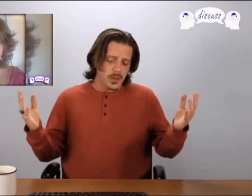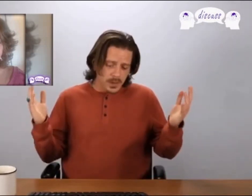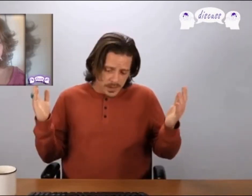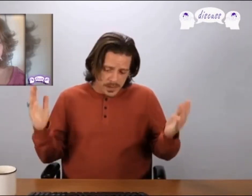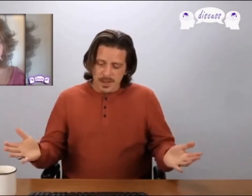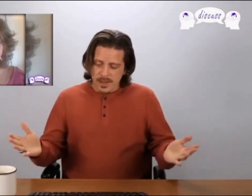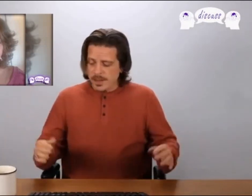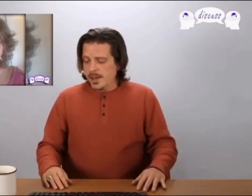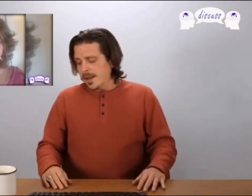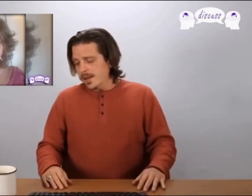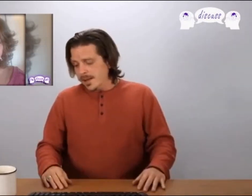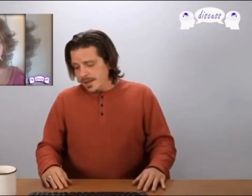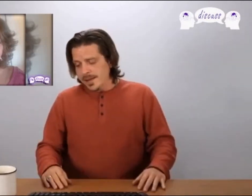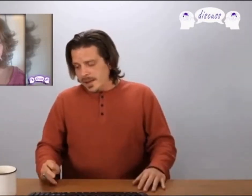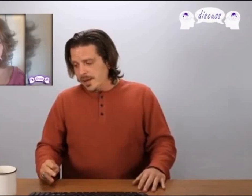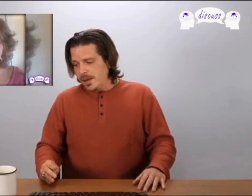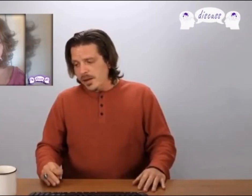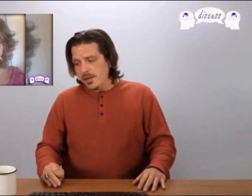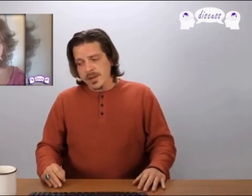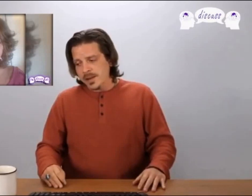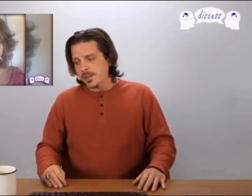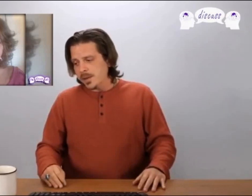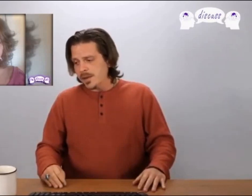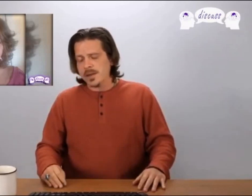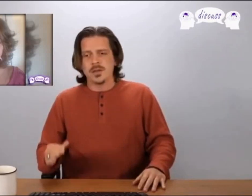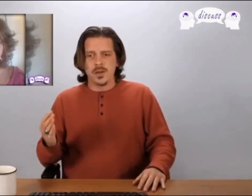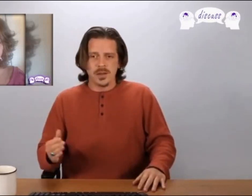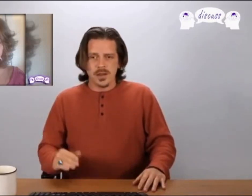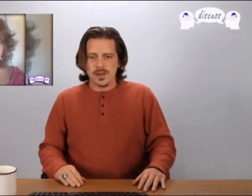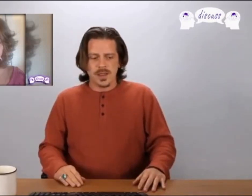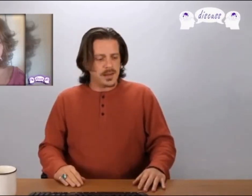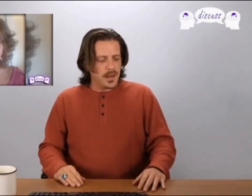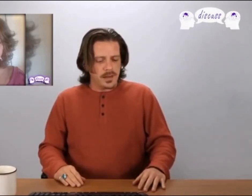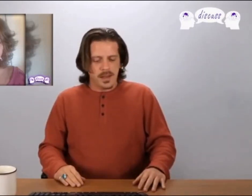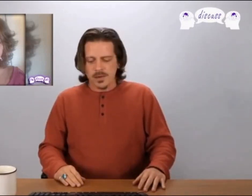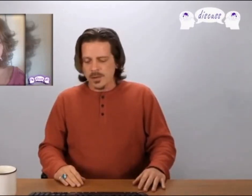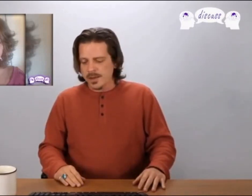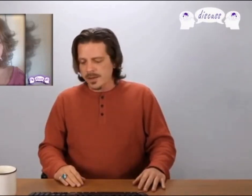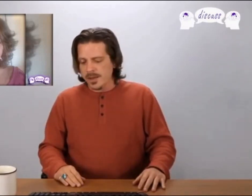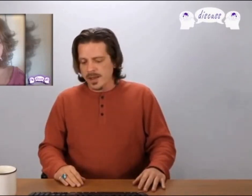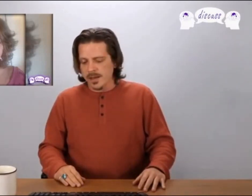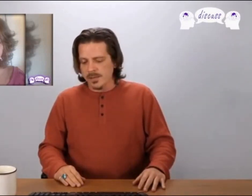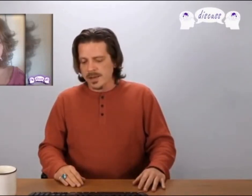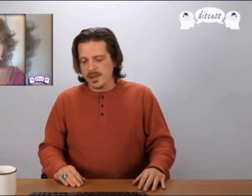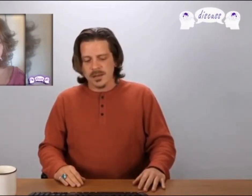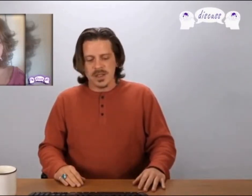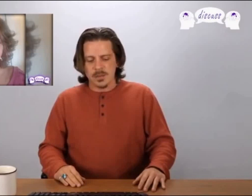this all around these are pretty serious charges it's not like what what's his name James